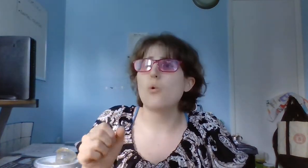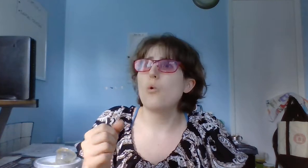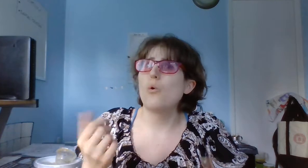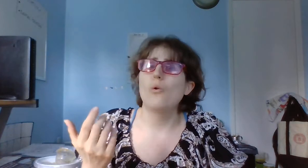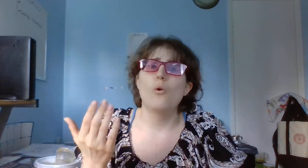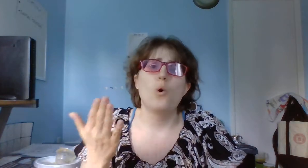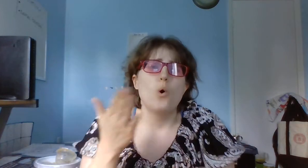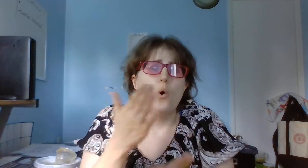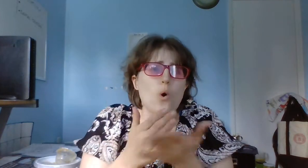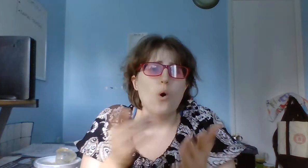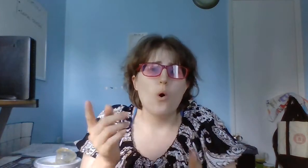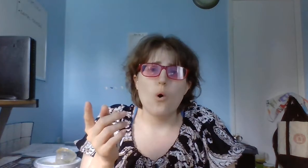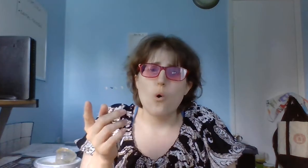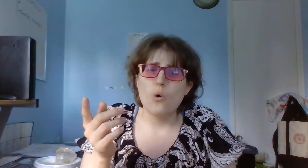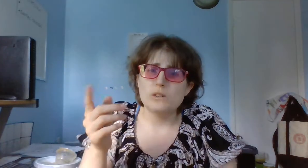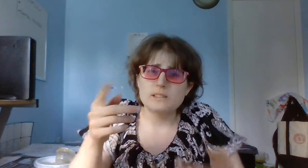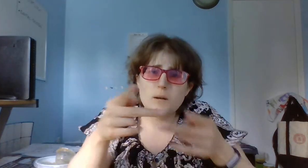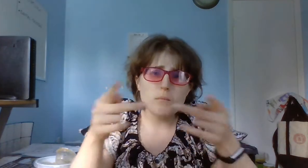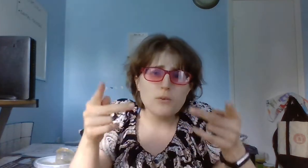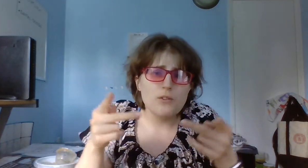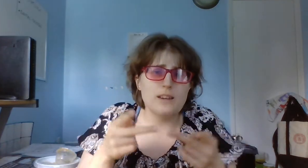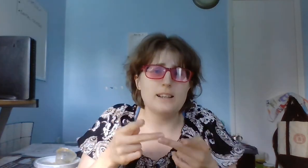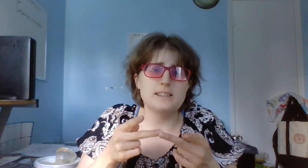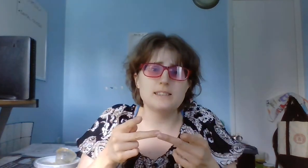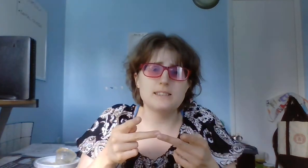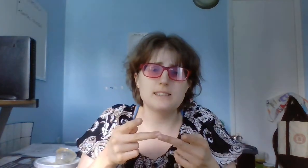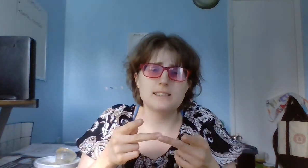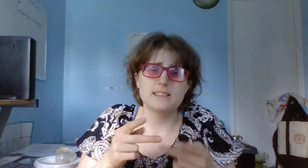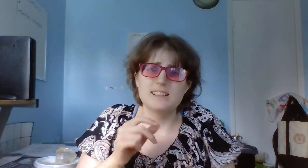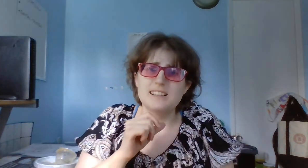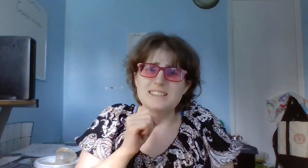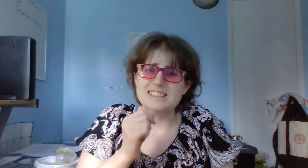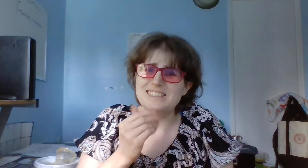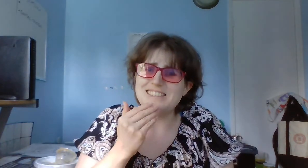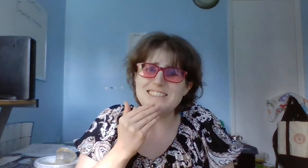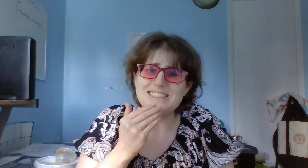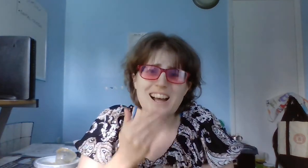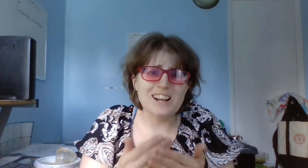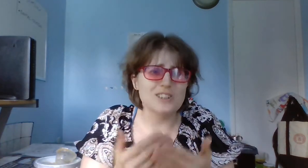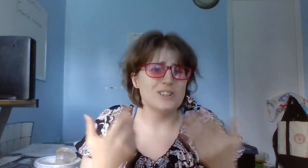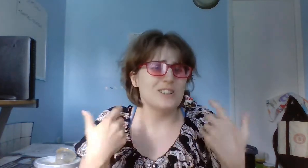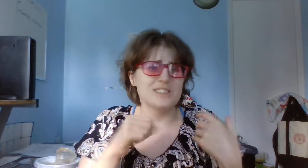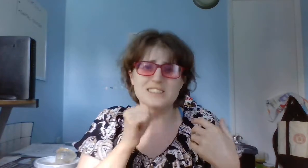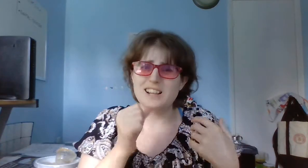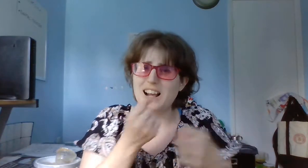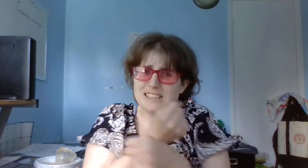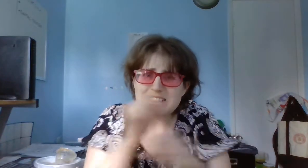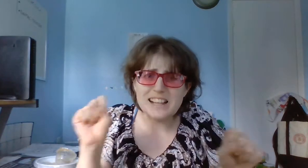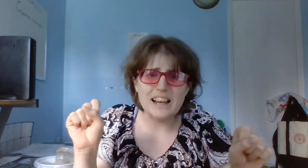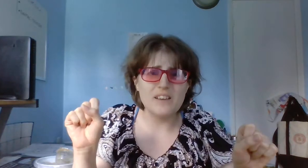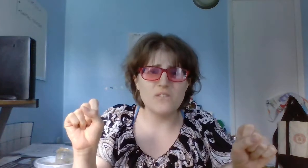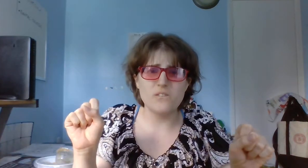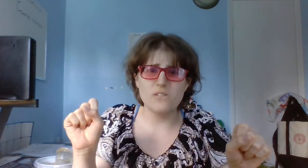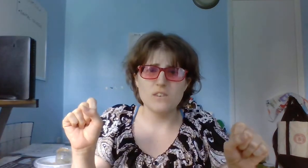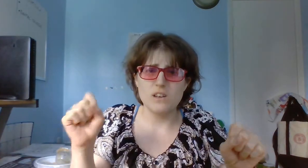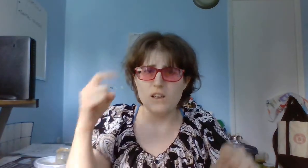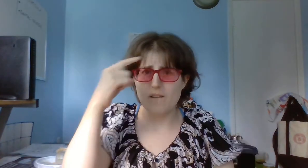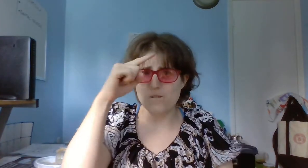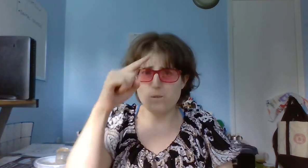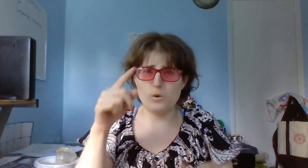or some place that's not good, not safe for